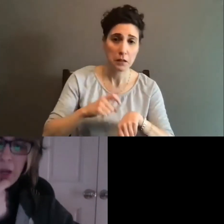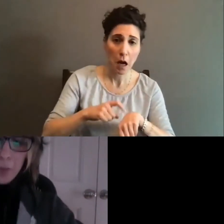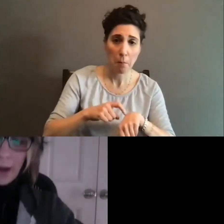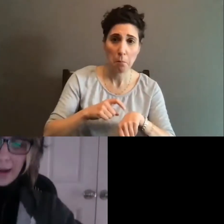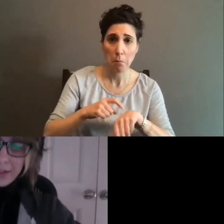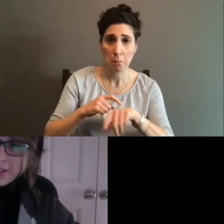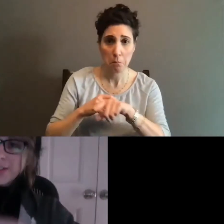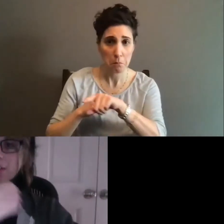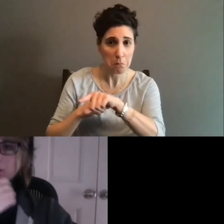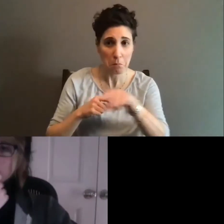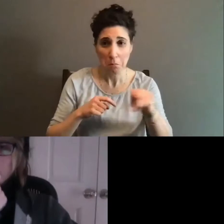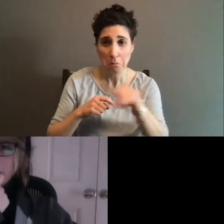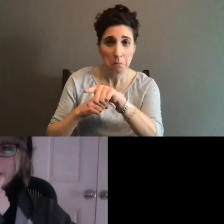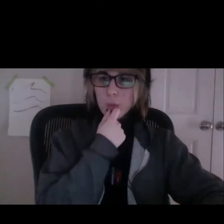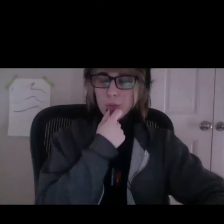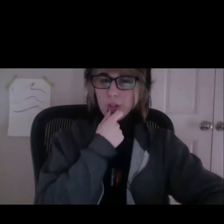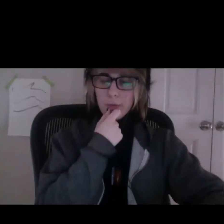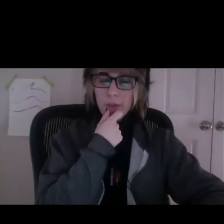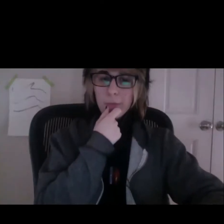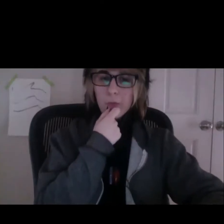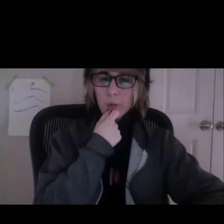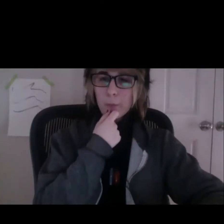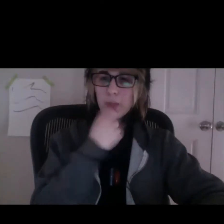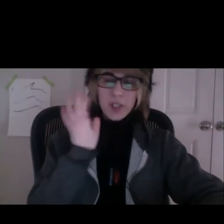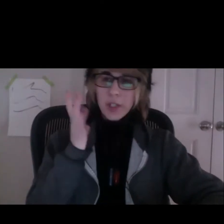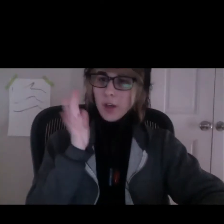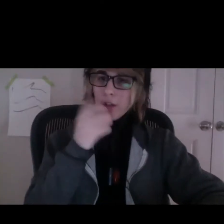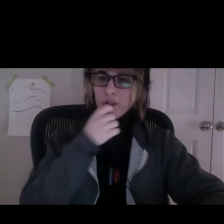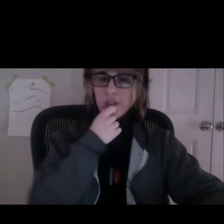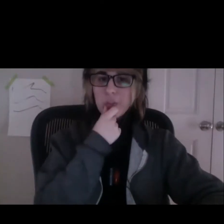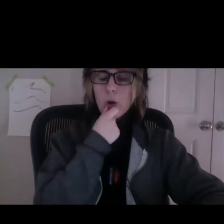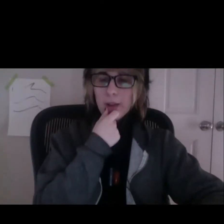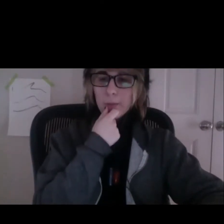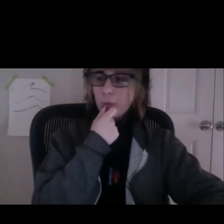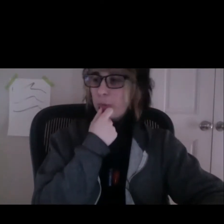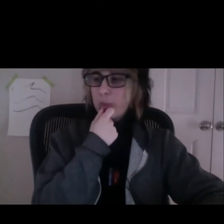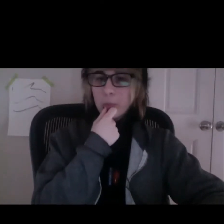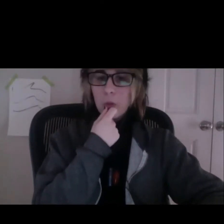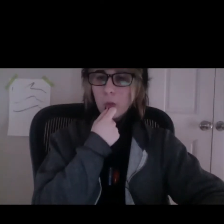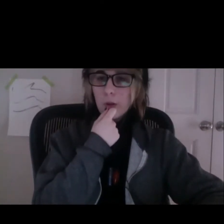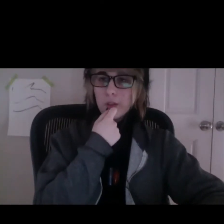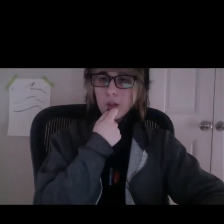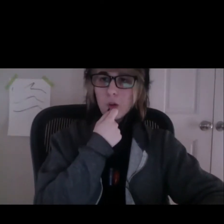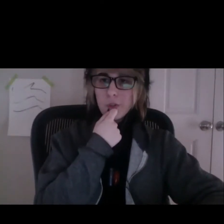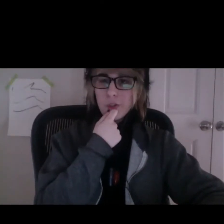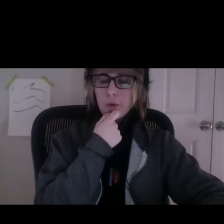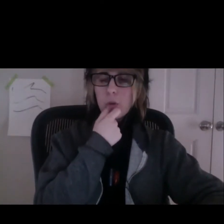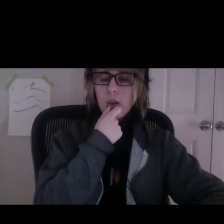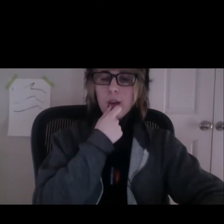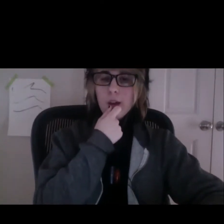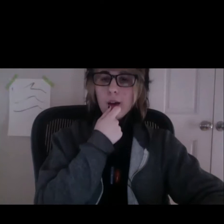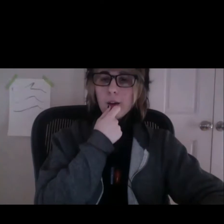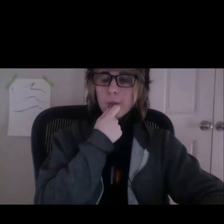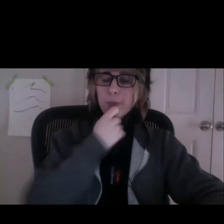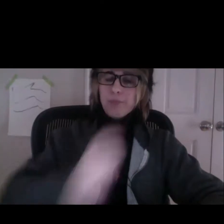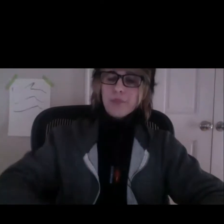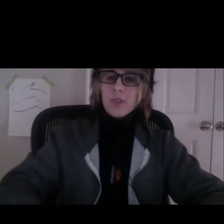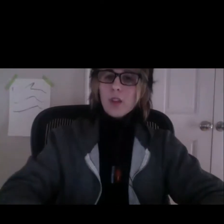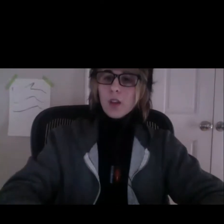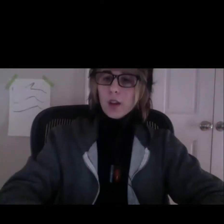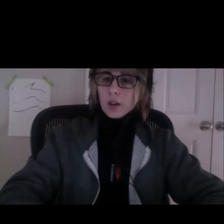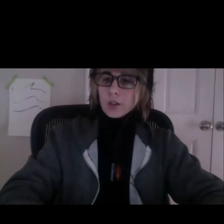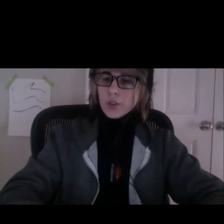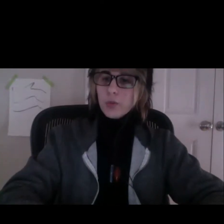to practice visual description, if, if maybe just a small handful of people wanted to also, um,